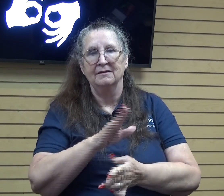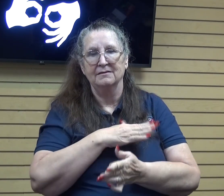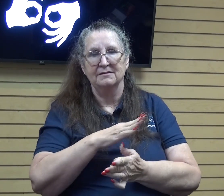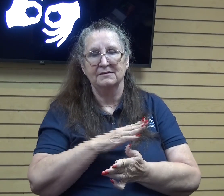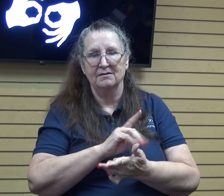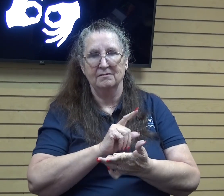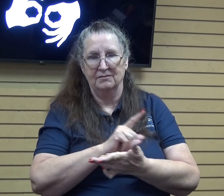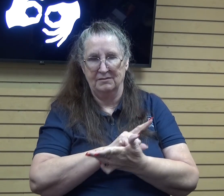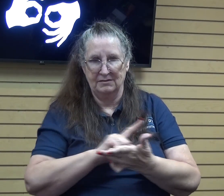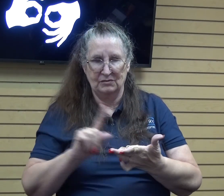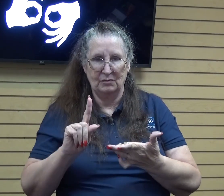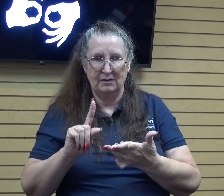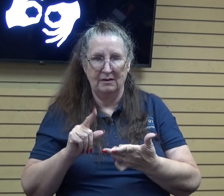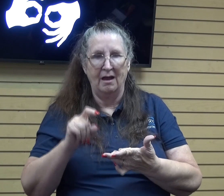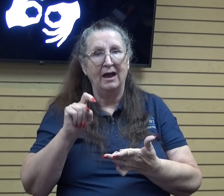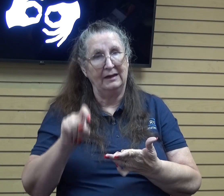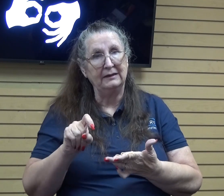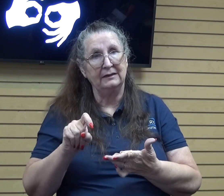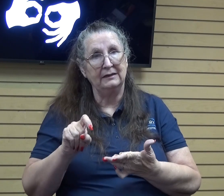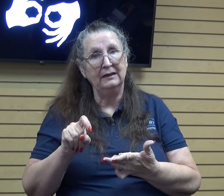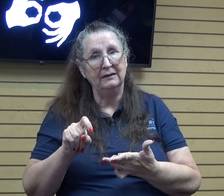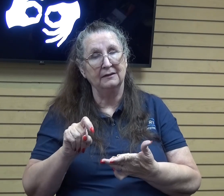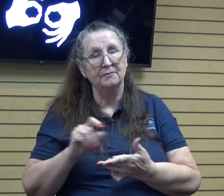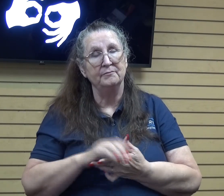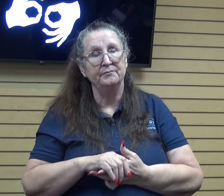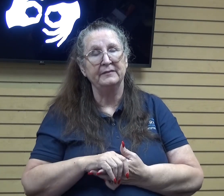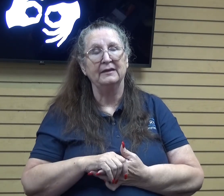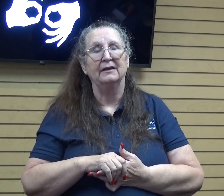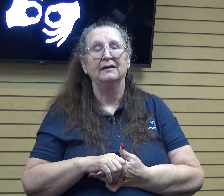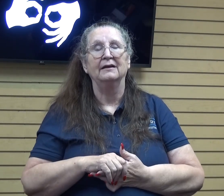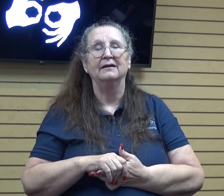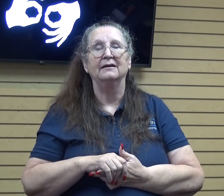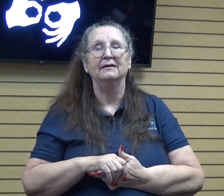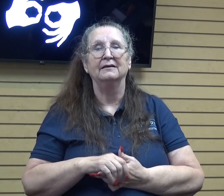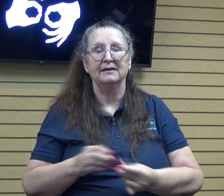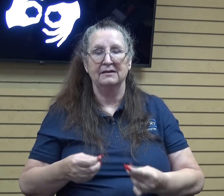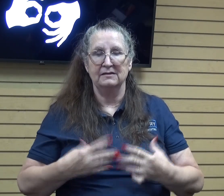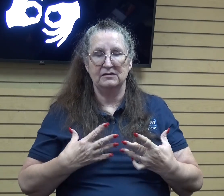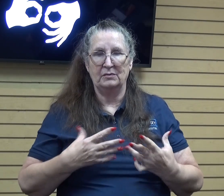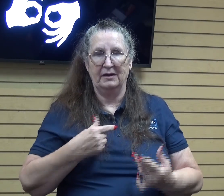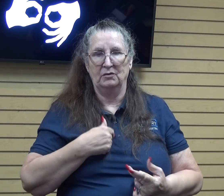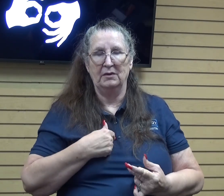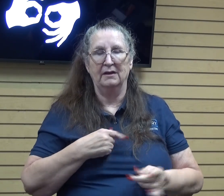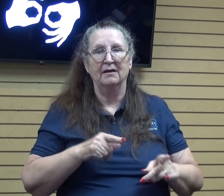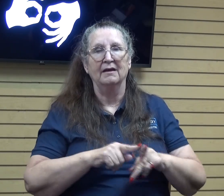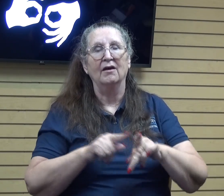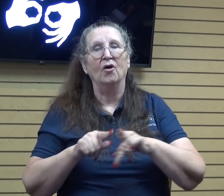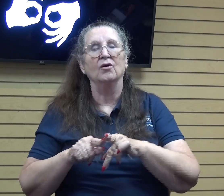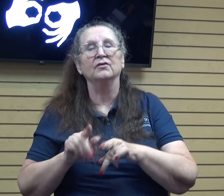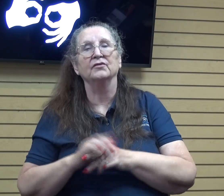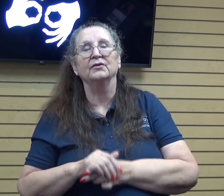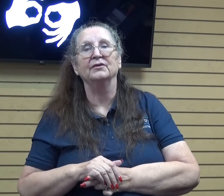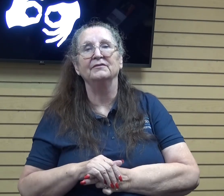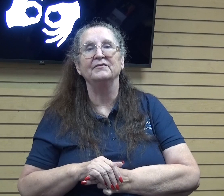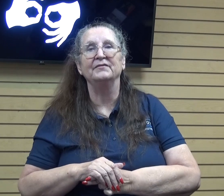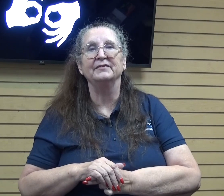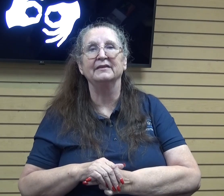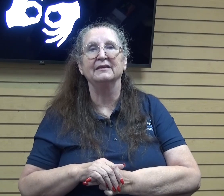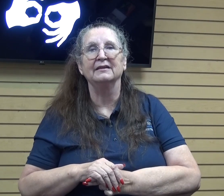I really needed something like this and and also it's a special song